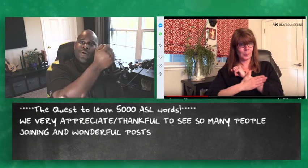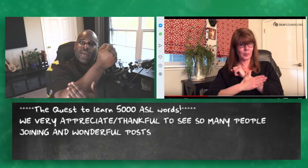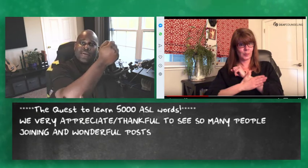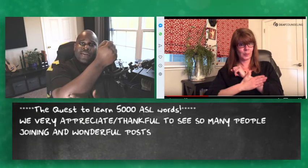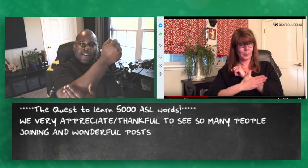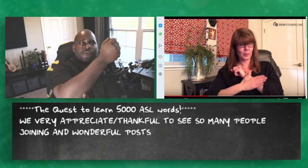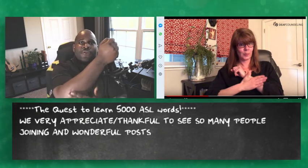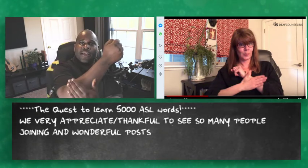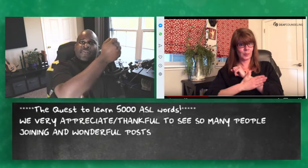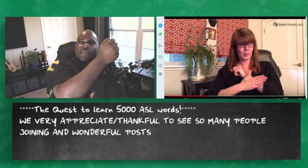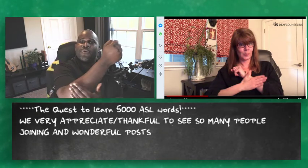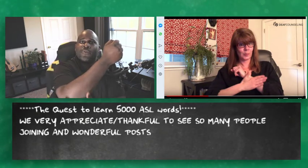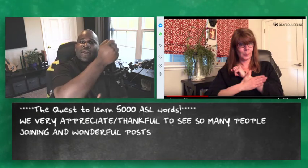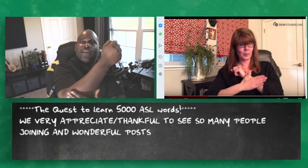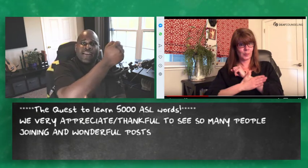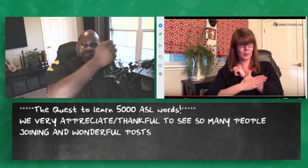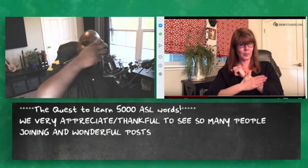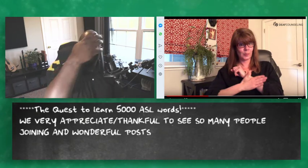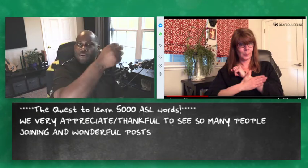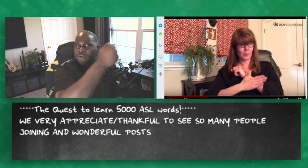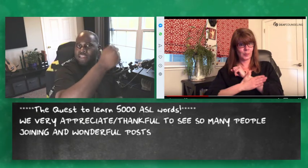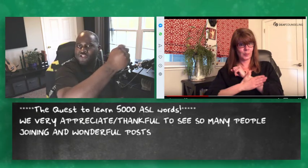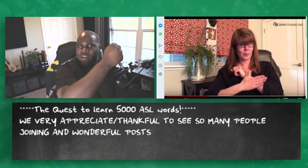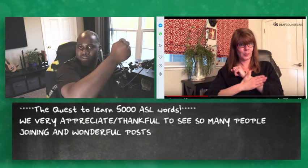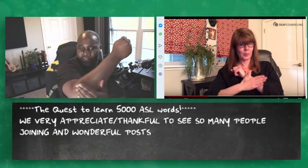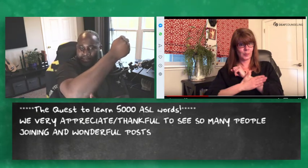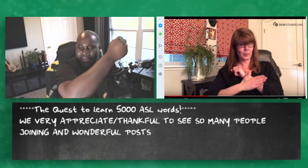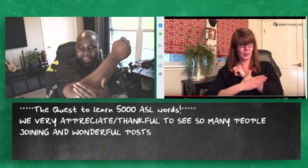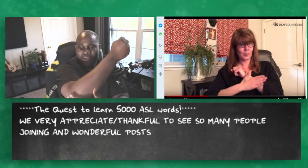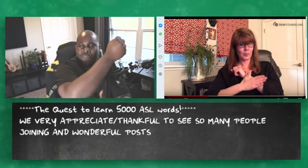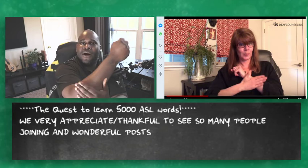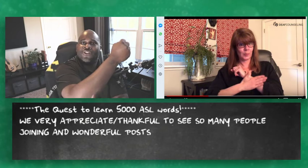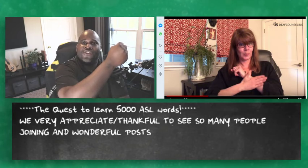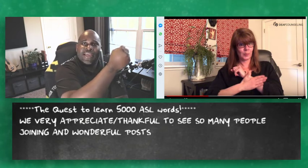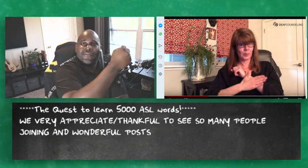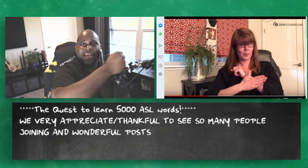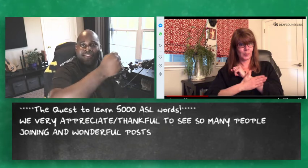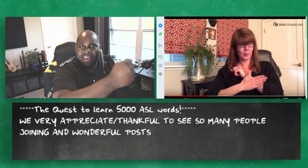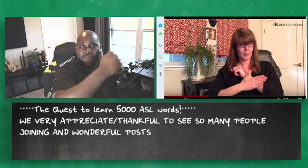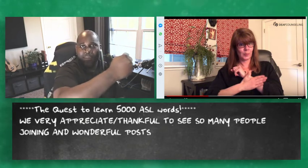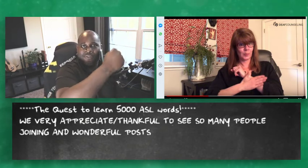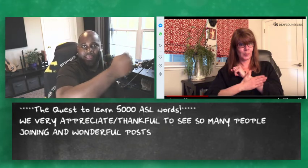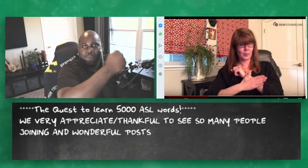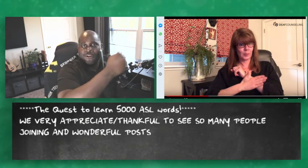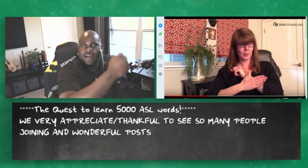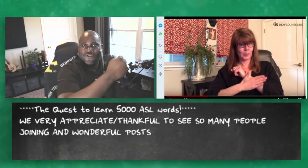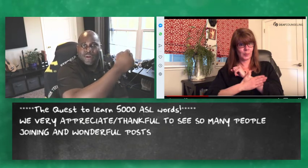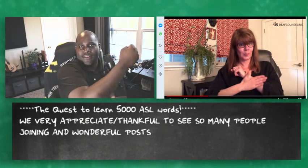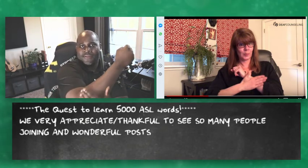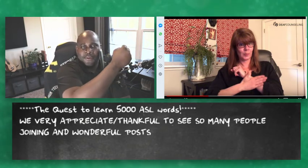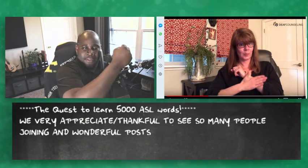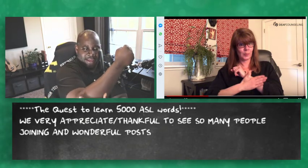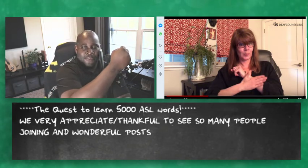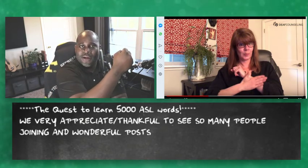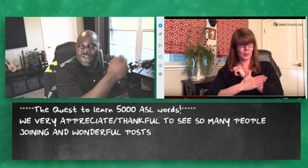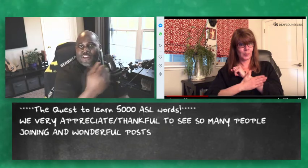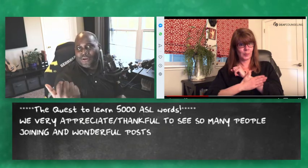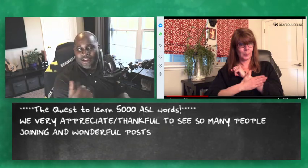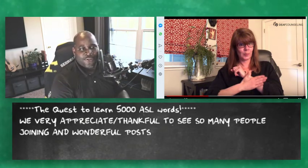also lesson number three because it's like you're holding a shield and you're polishing it as like representing what your country is so like you're polishing your country